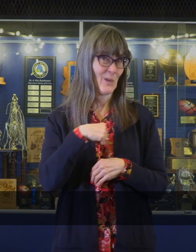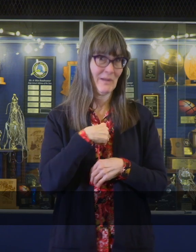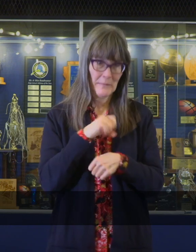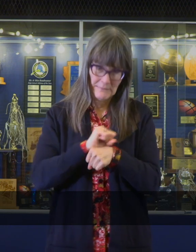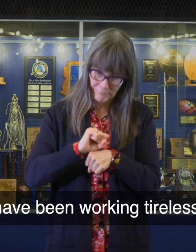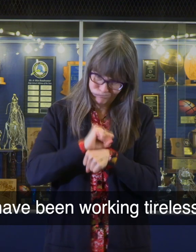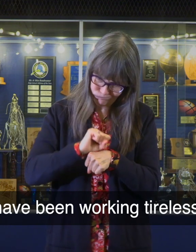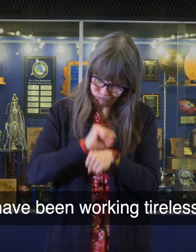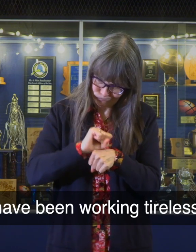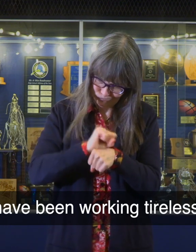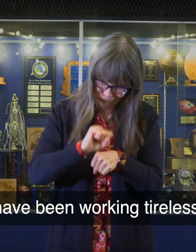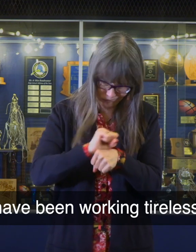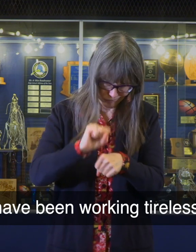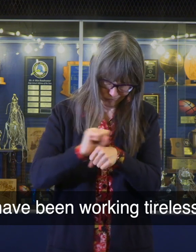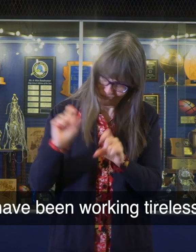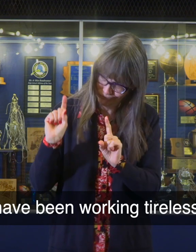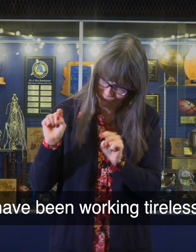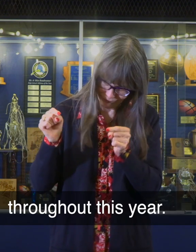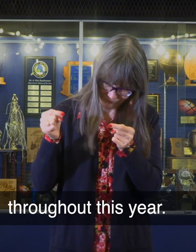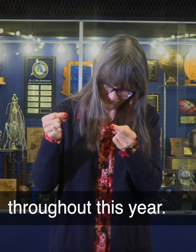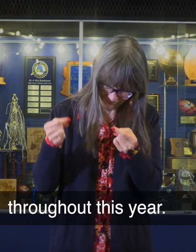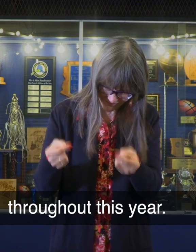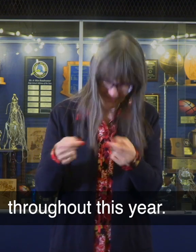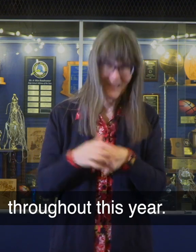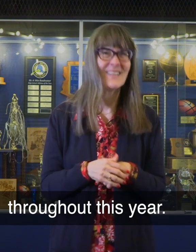We have been working tirelessly throughout this year.